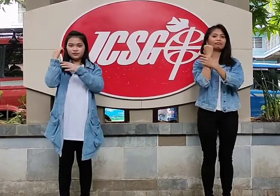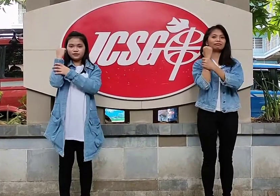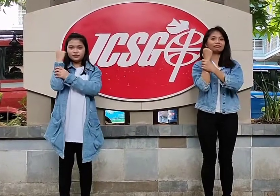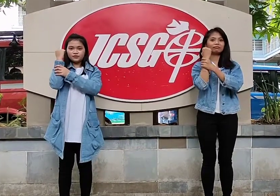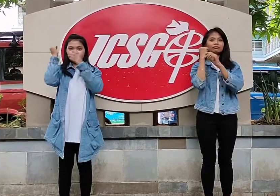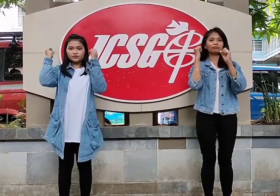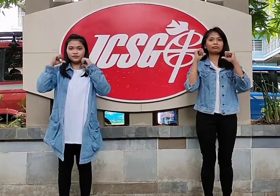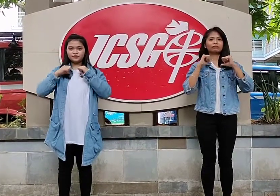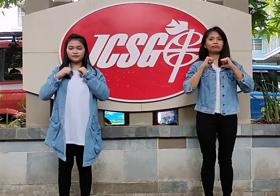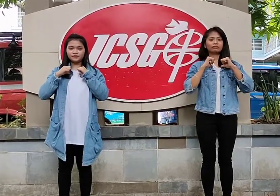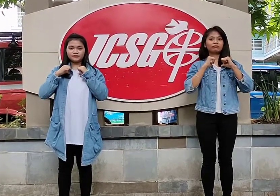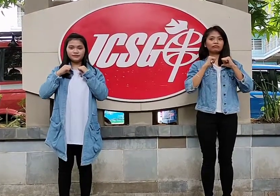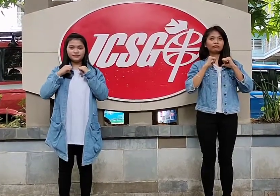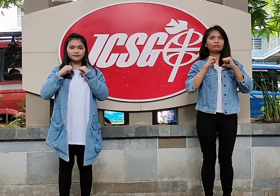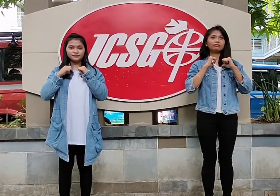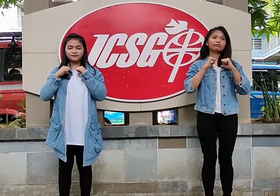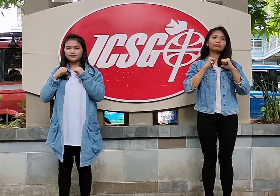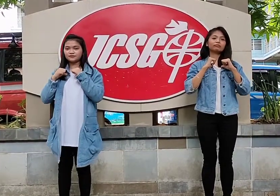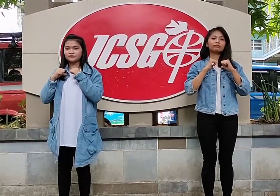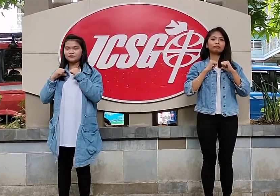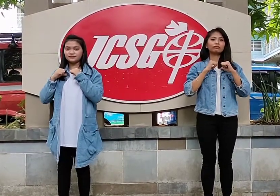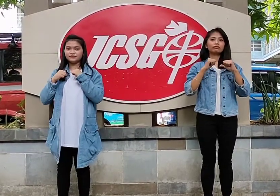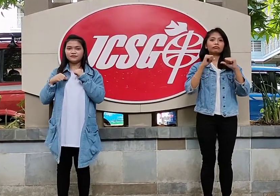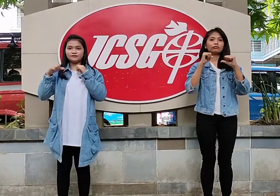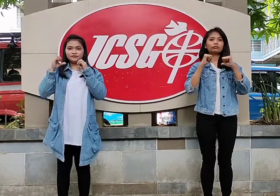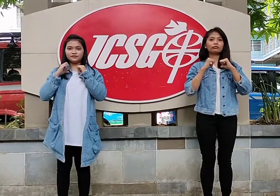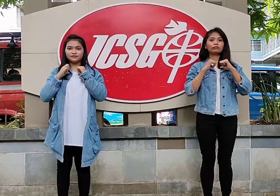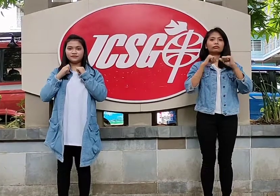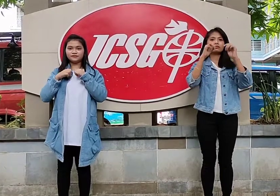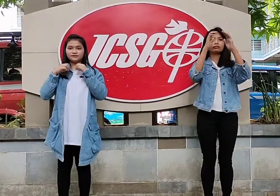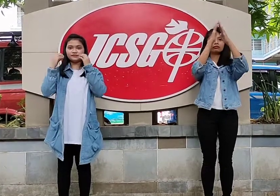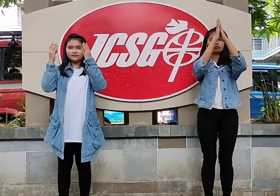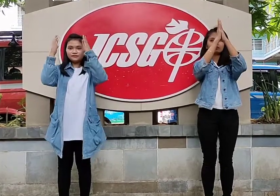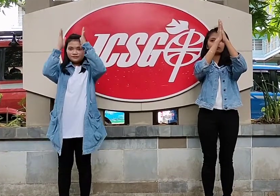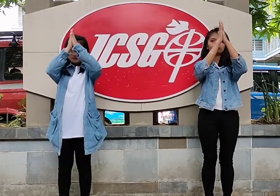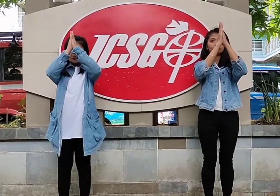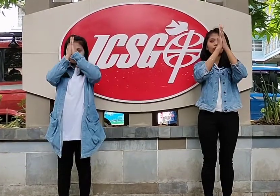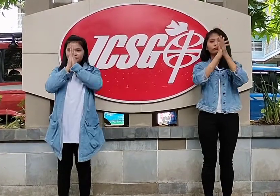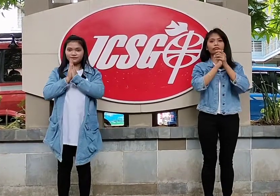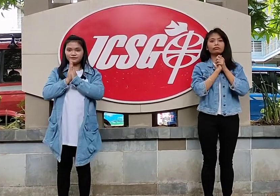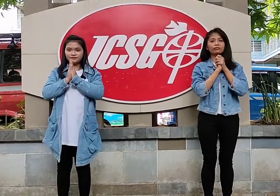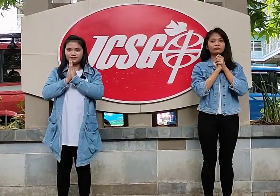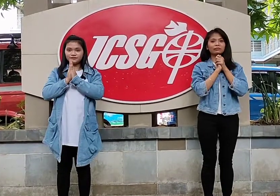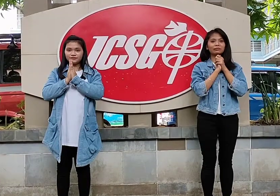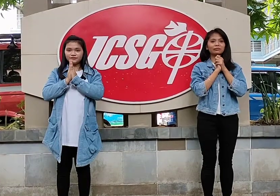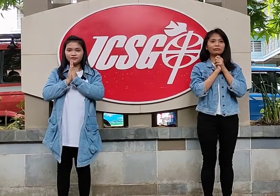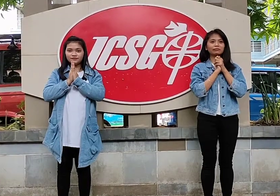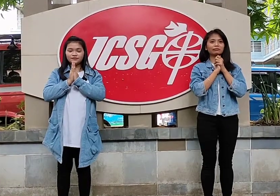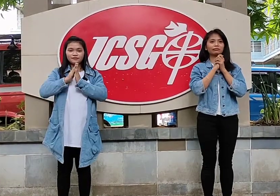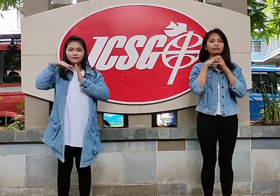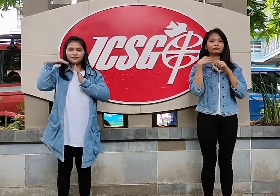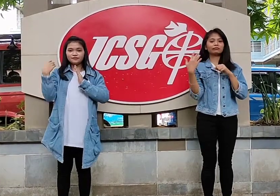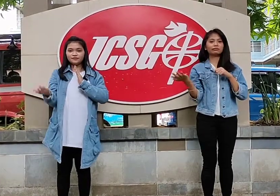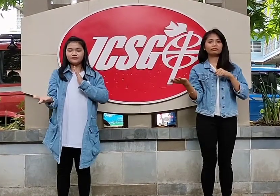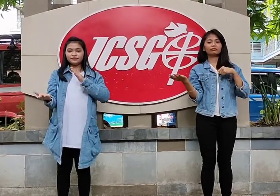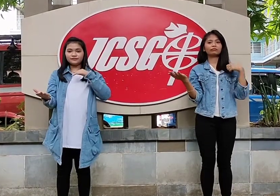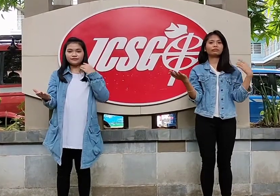use me now. I can't pray for God to bring my